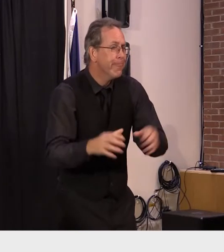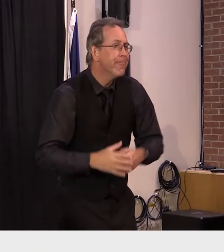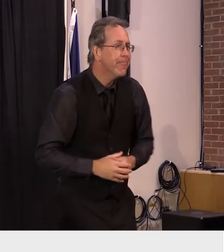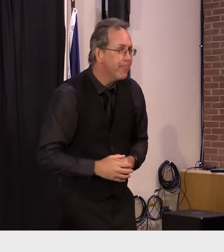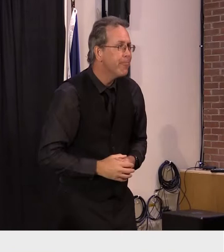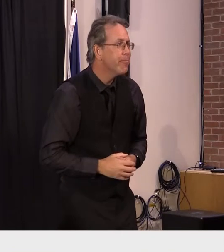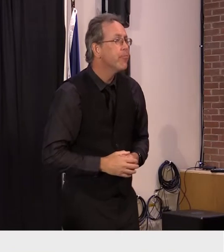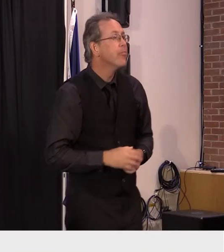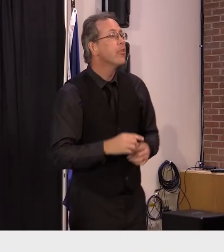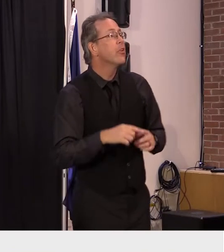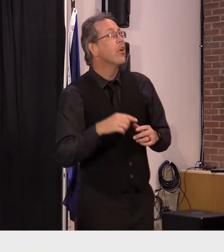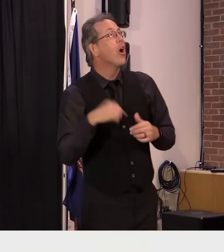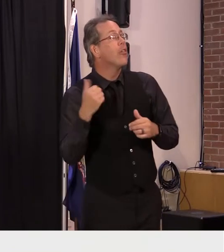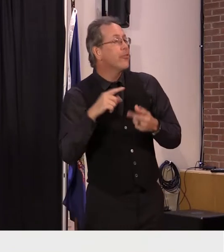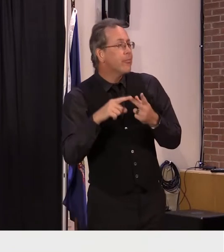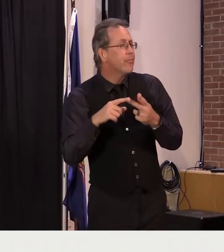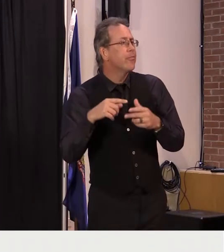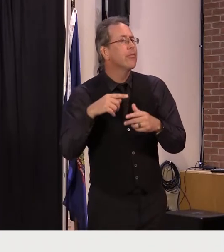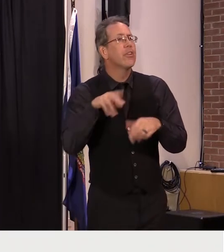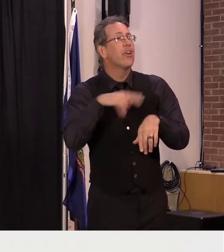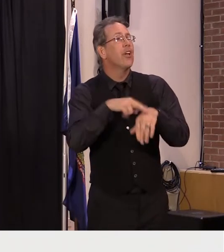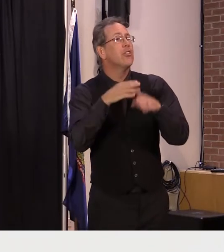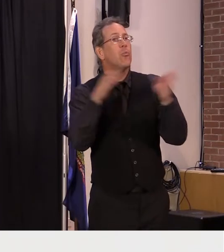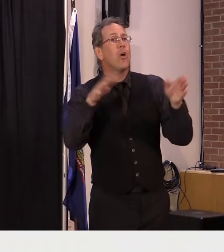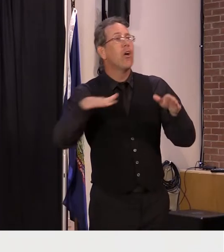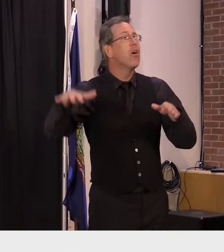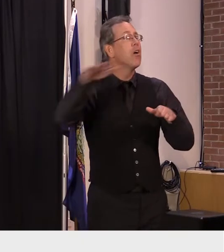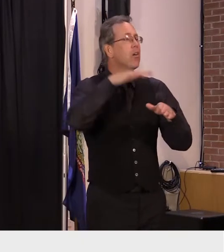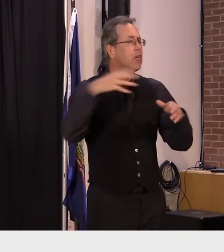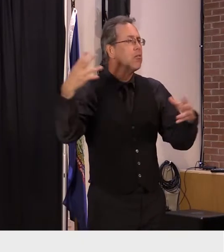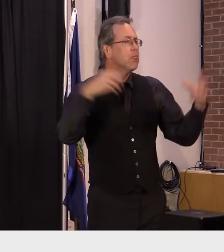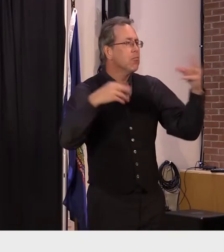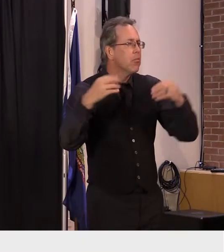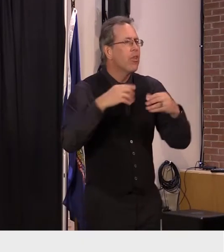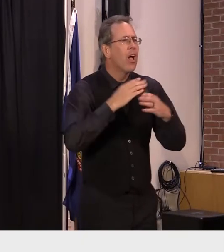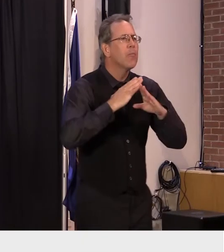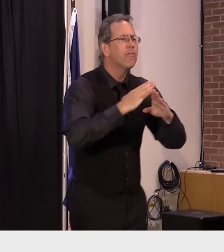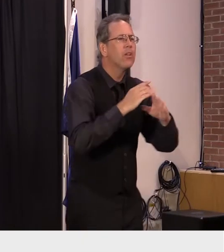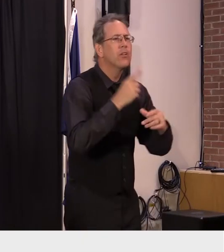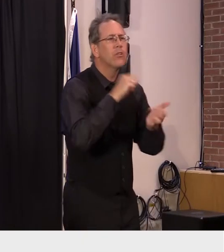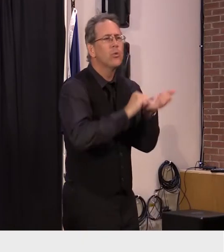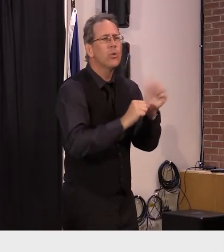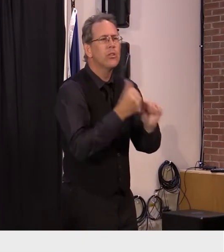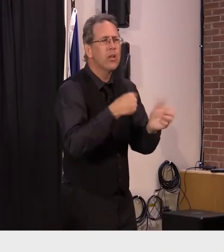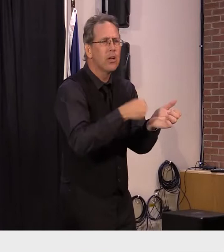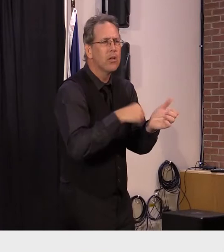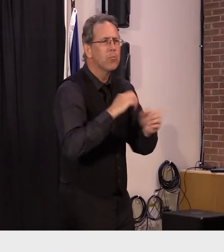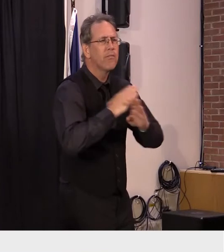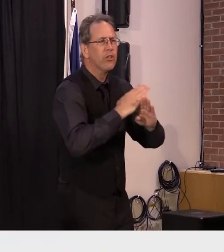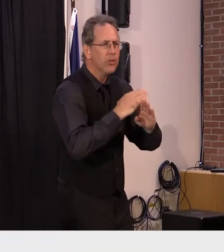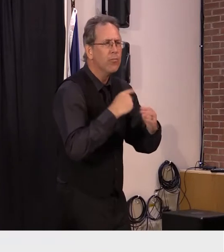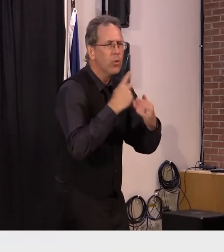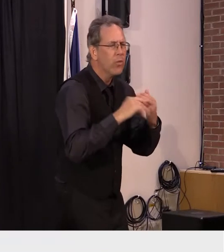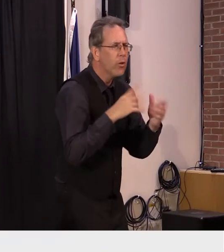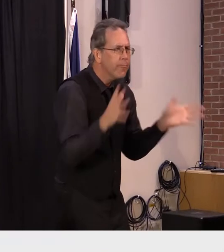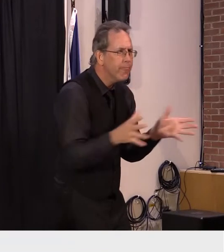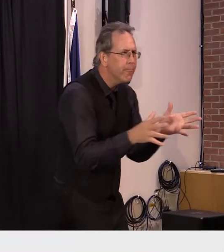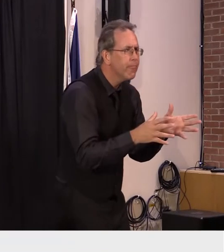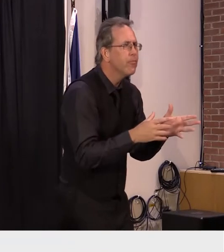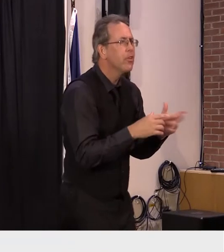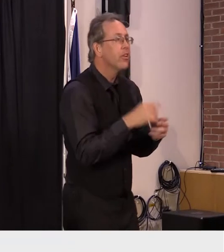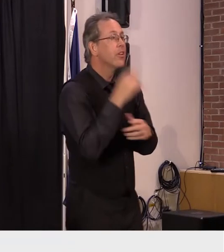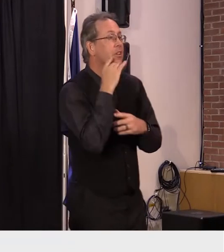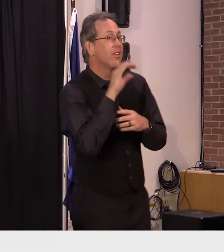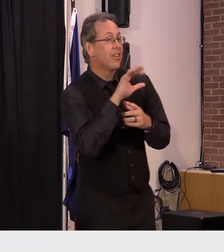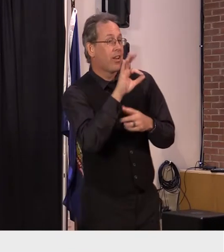suicide prevention lifeline by implementing 988 later this summer to address the health care workforce the